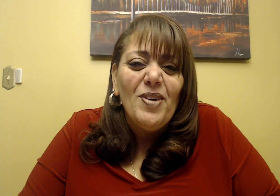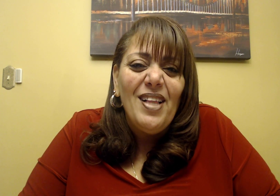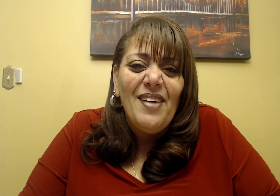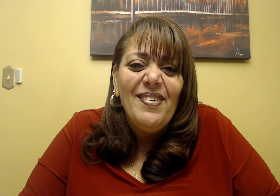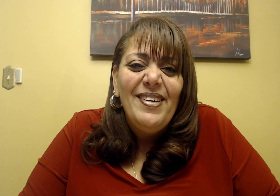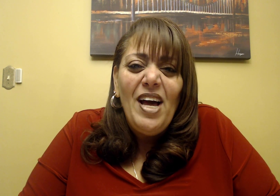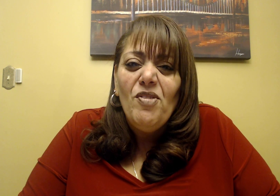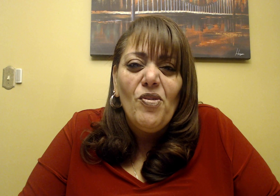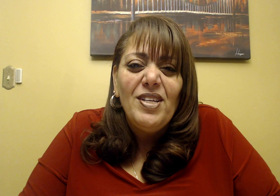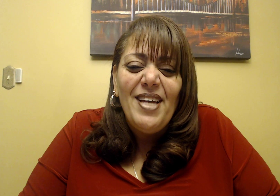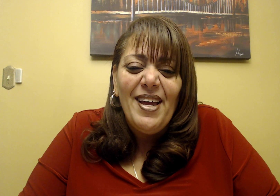Live. Have a great day.